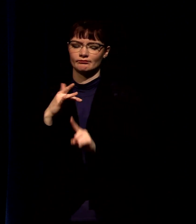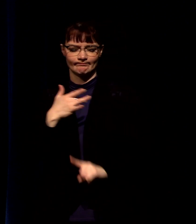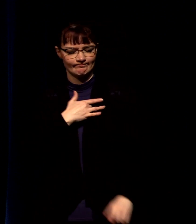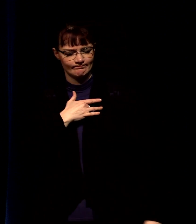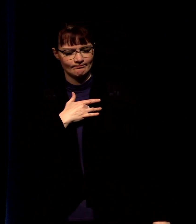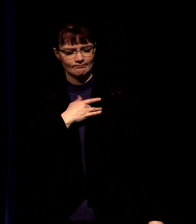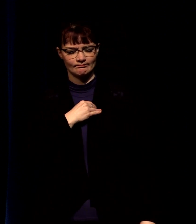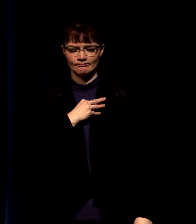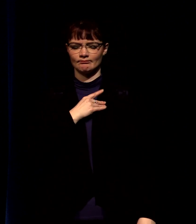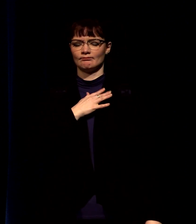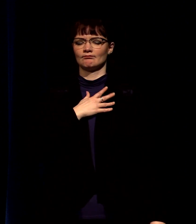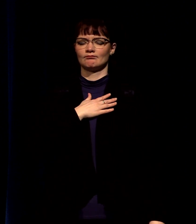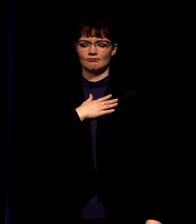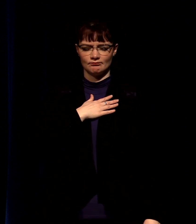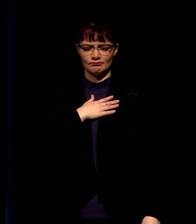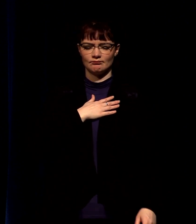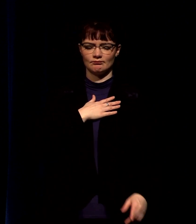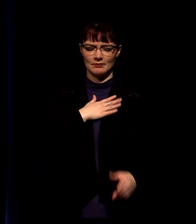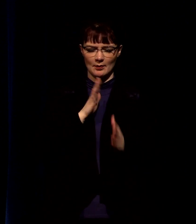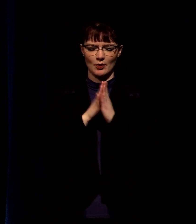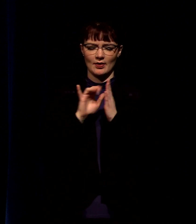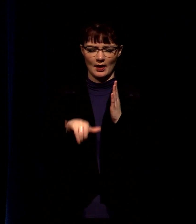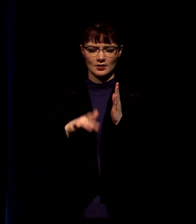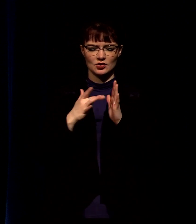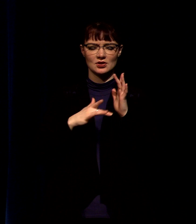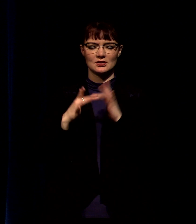stir them now in jesus name amen